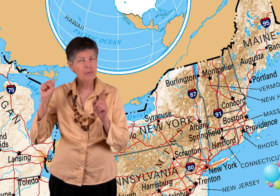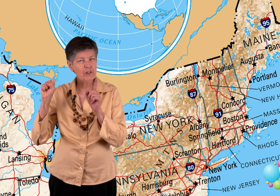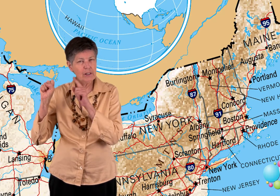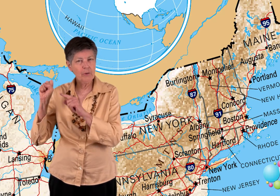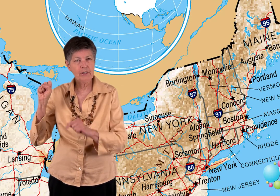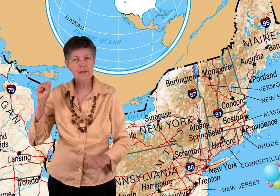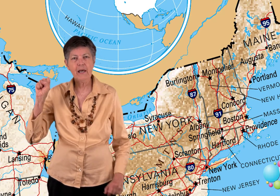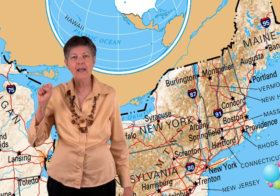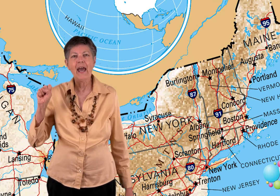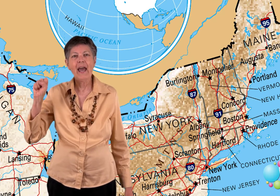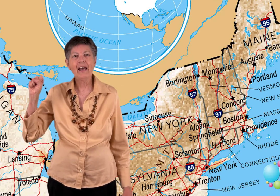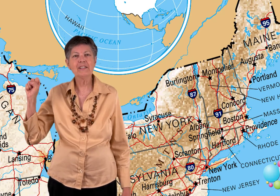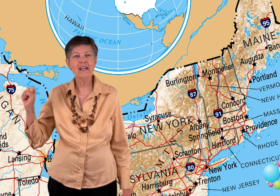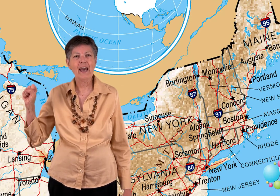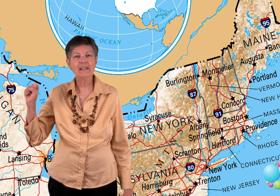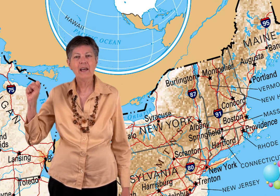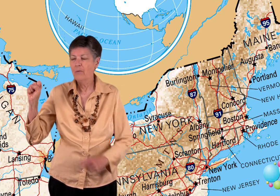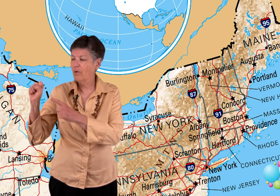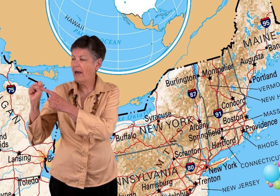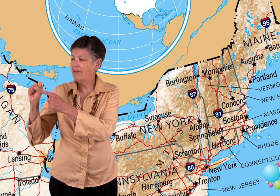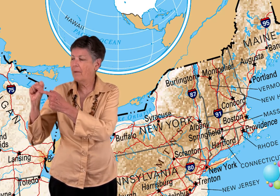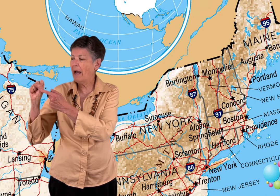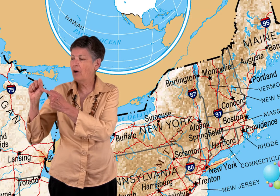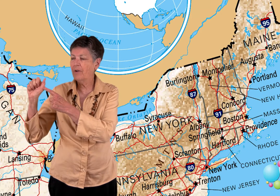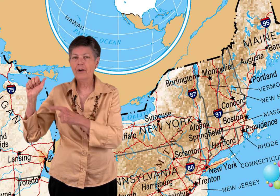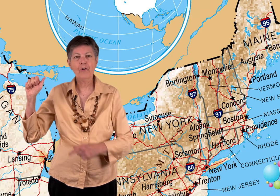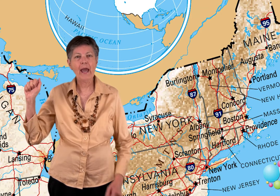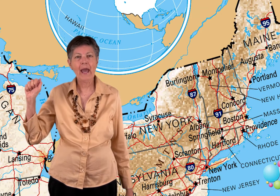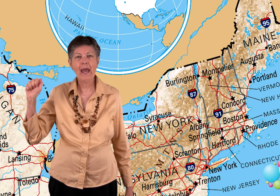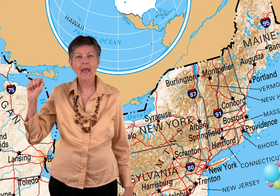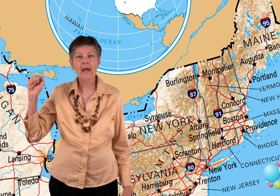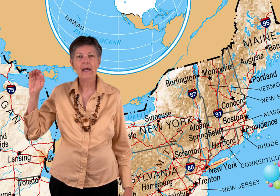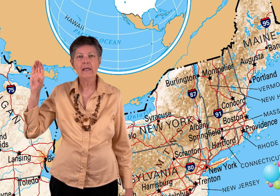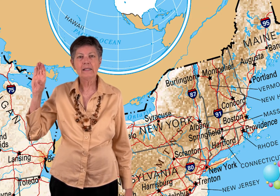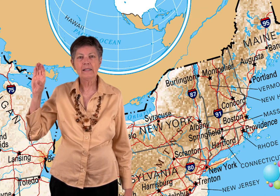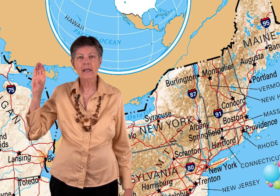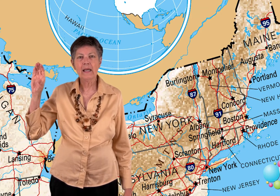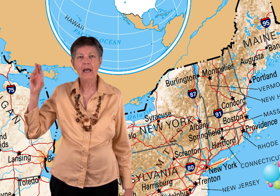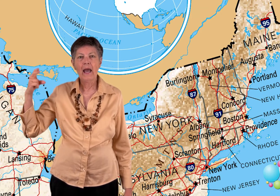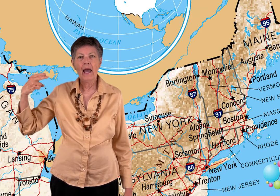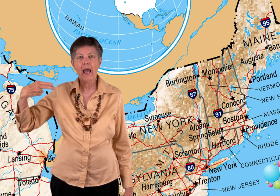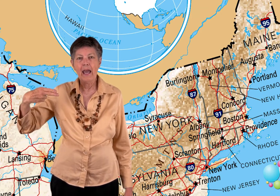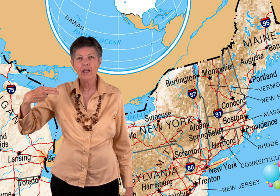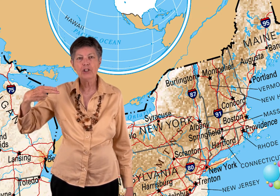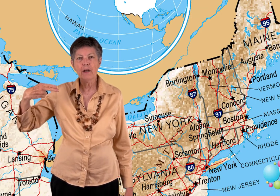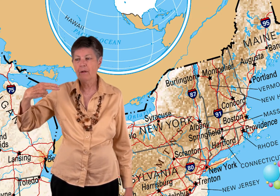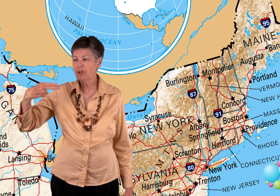to move it just a little bit to the side, S-S. Move that thumb back over here for A-C-H, and then just